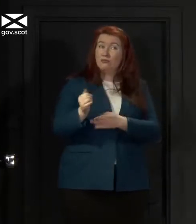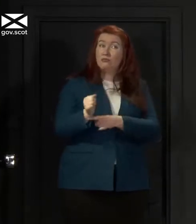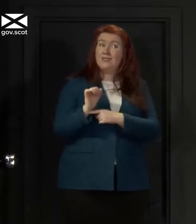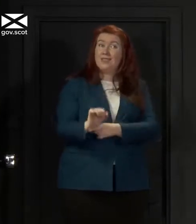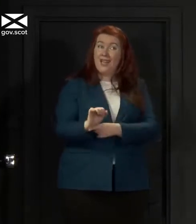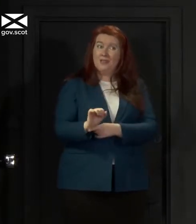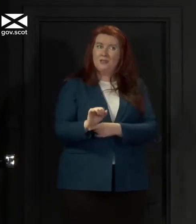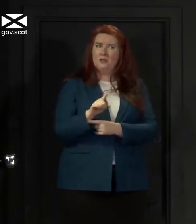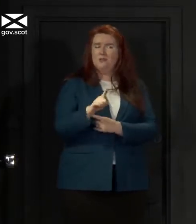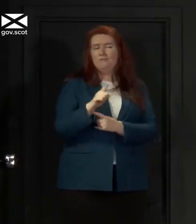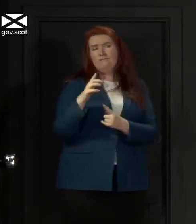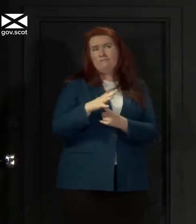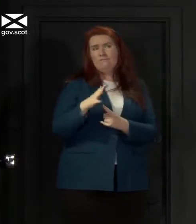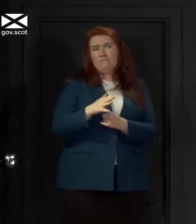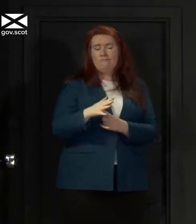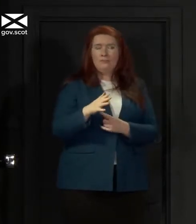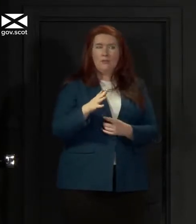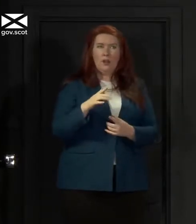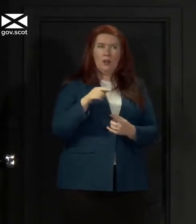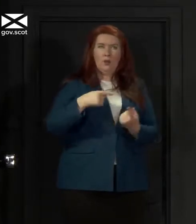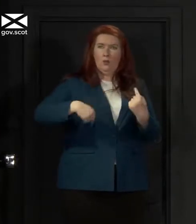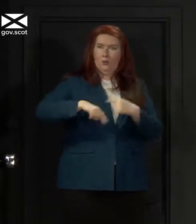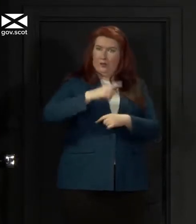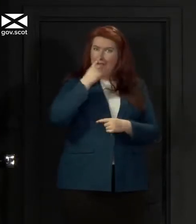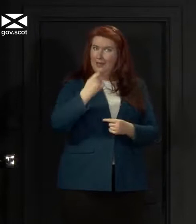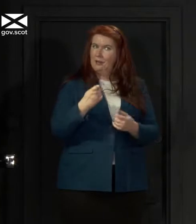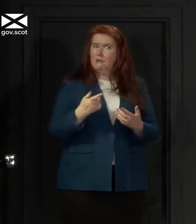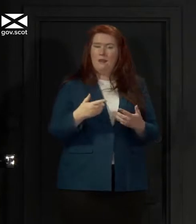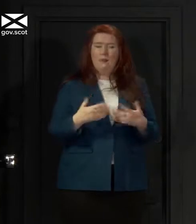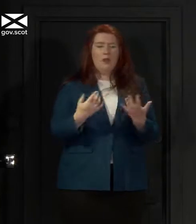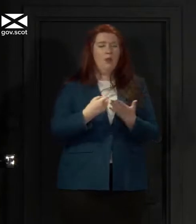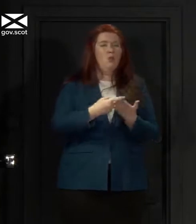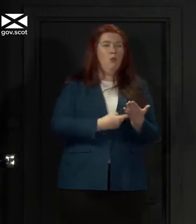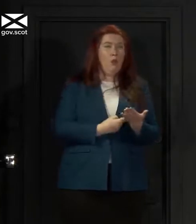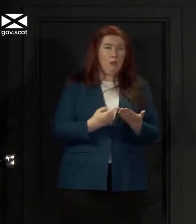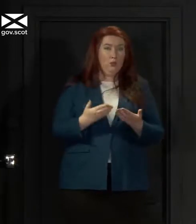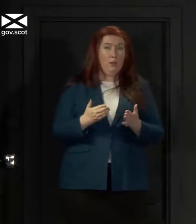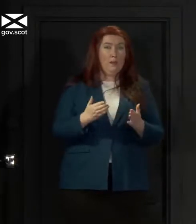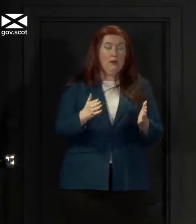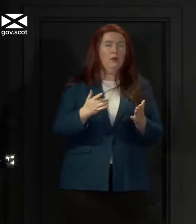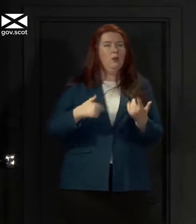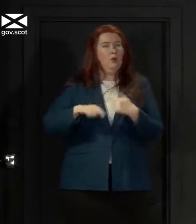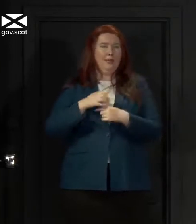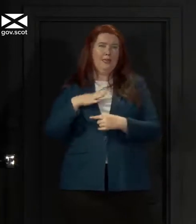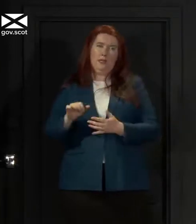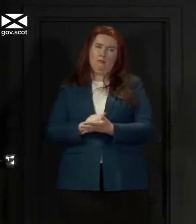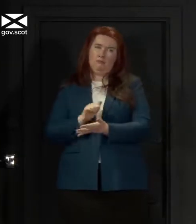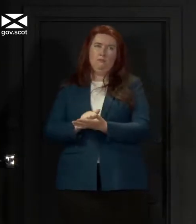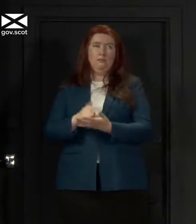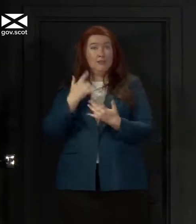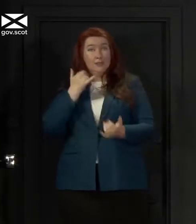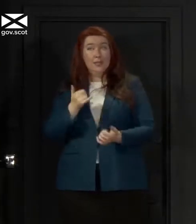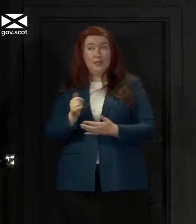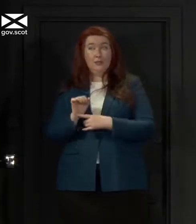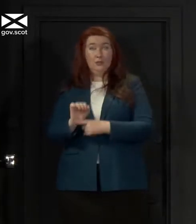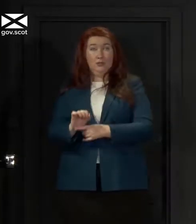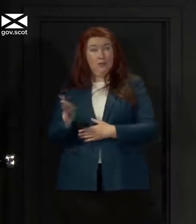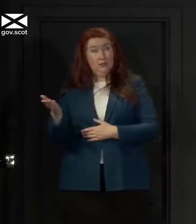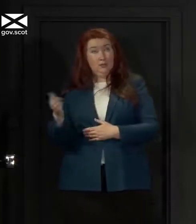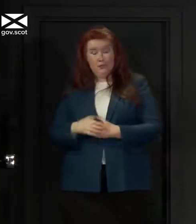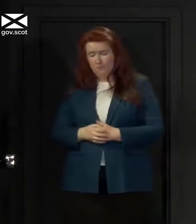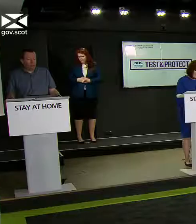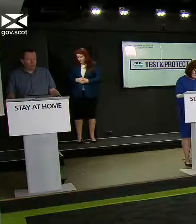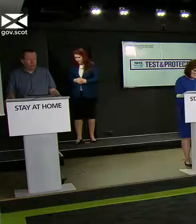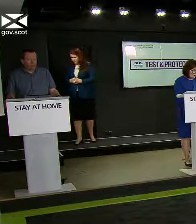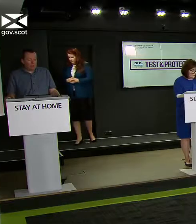absolutely vital to us being able to ease any of the lockdown measures, I don't know if Jason wants to say a bit more